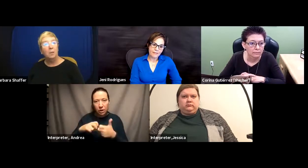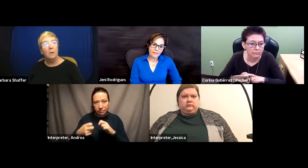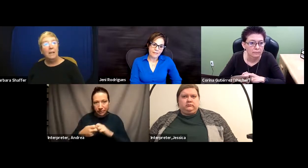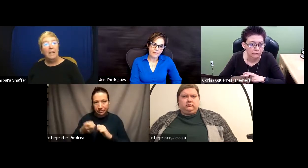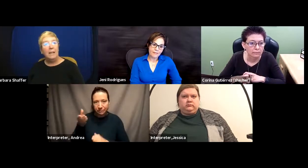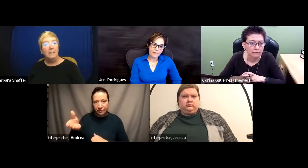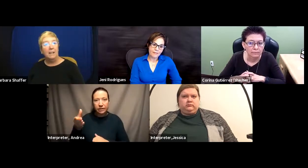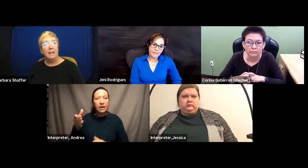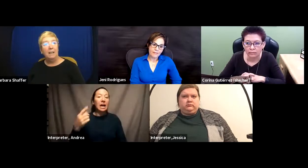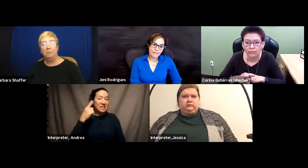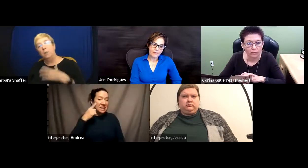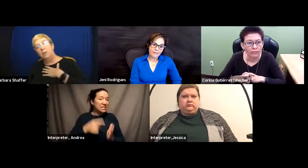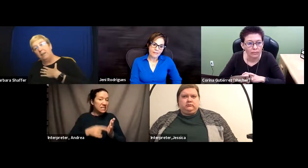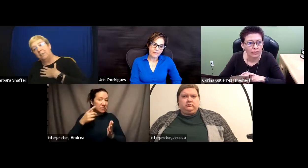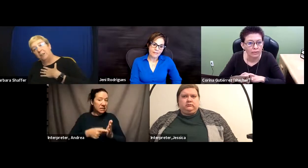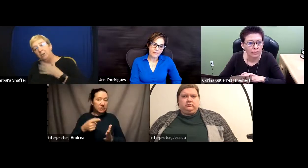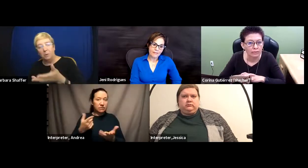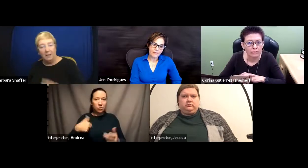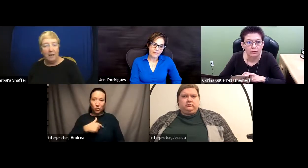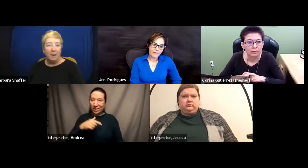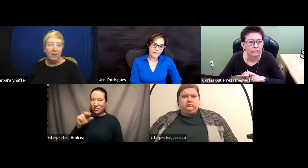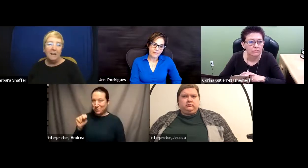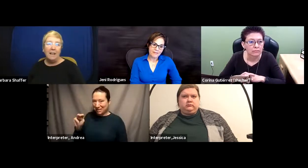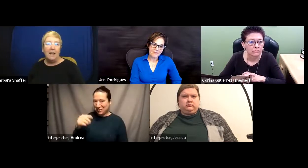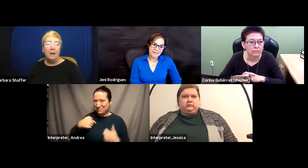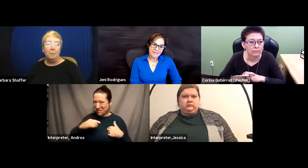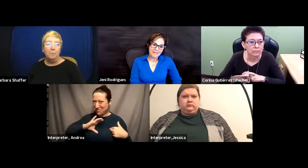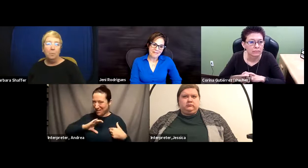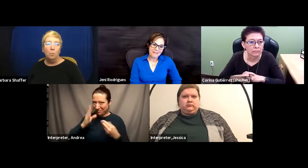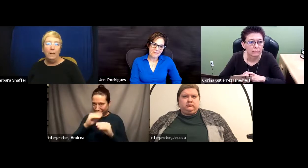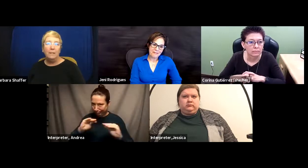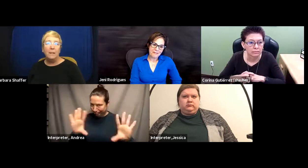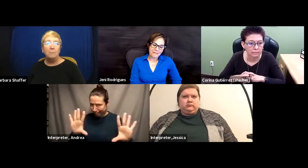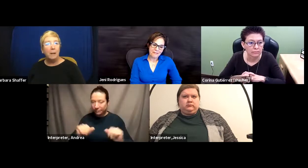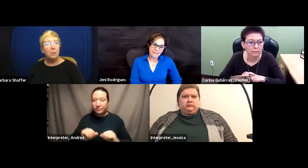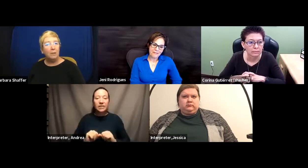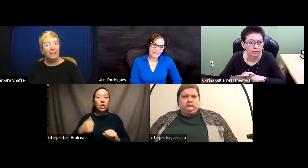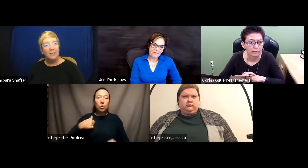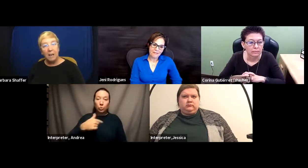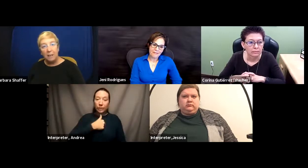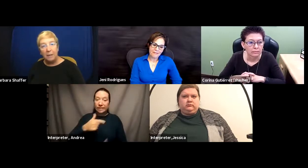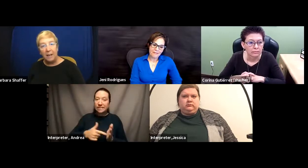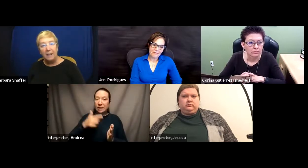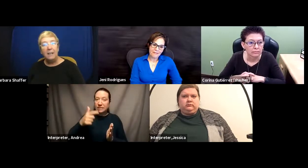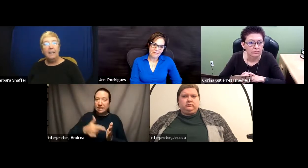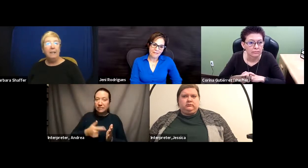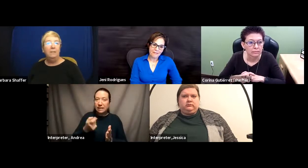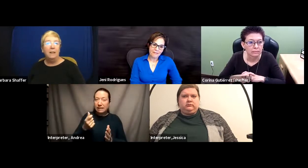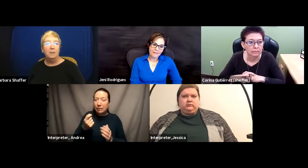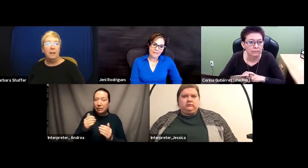is a, we're in New Mexico, Karina and I are, we sometimes are a little tiny bit ahead in that New